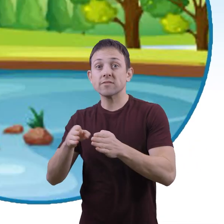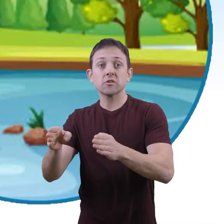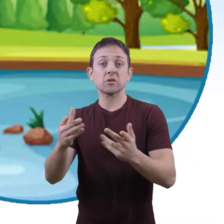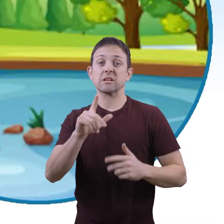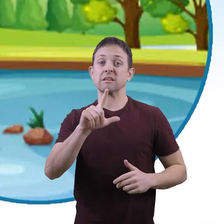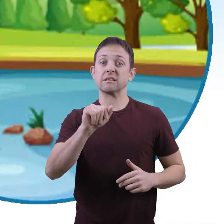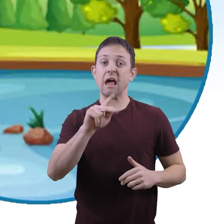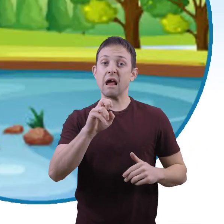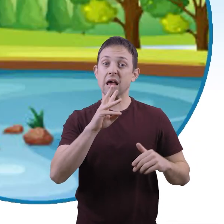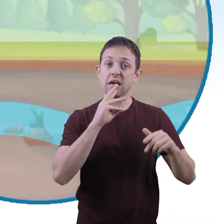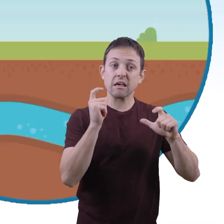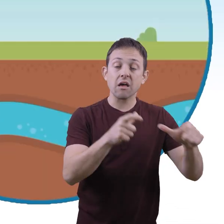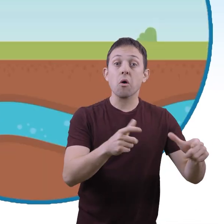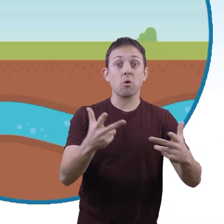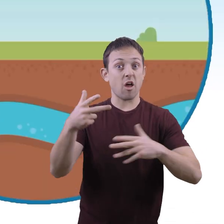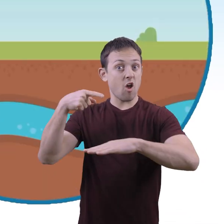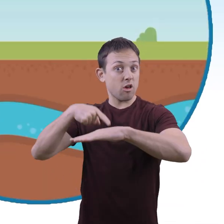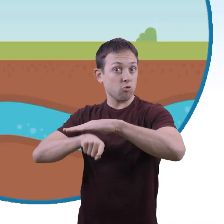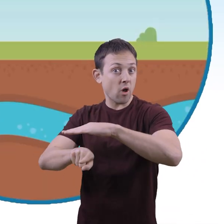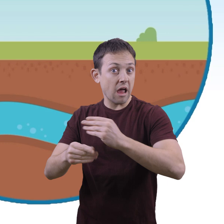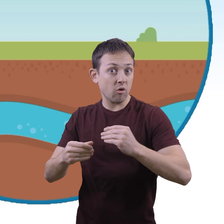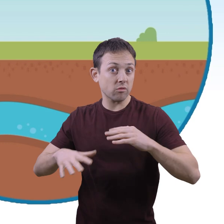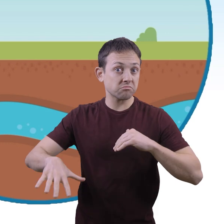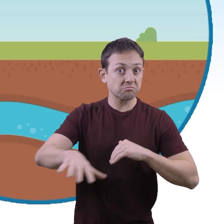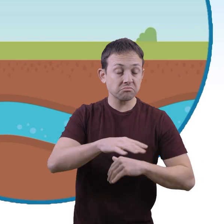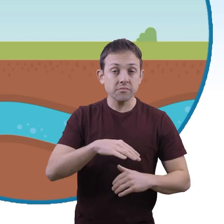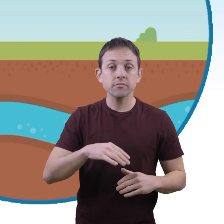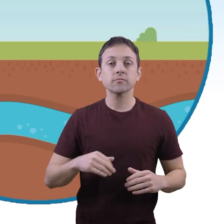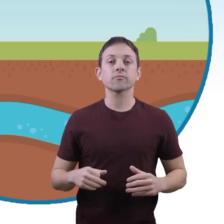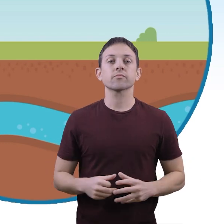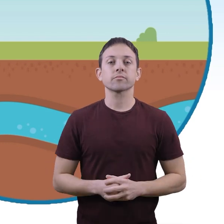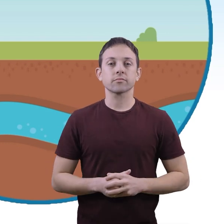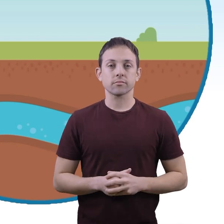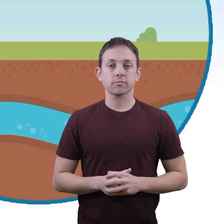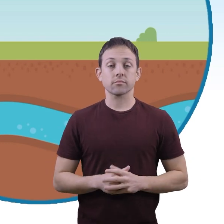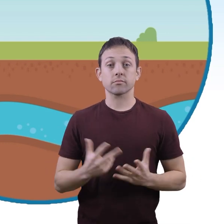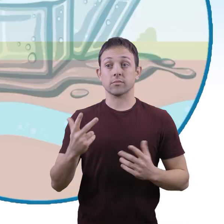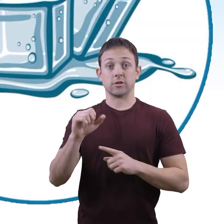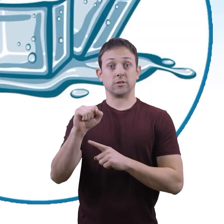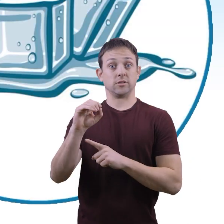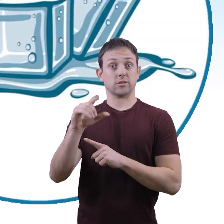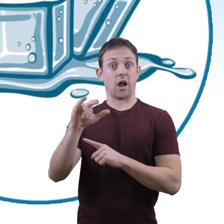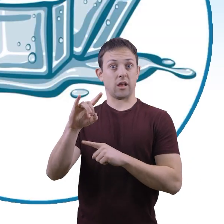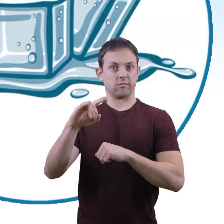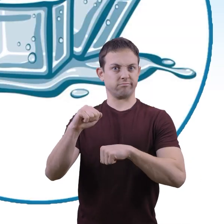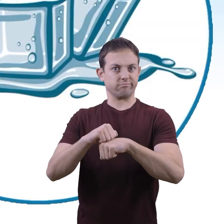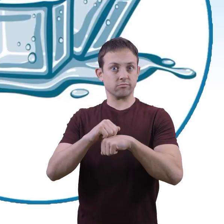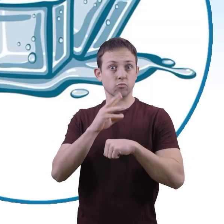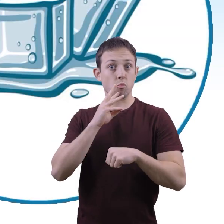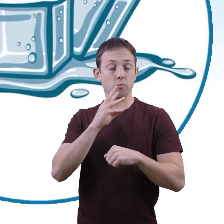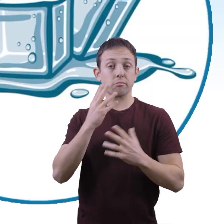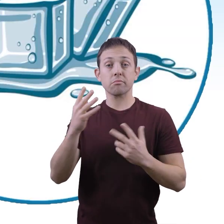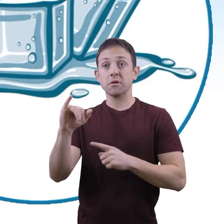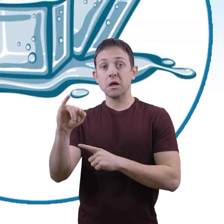lakes, and even underground. Solid water, or ice,